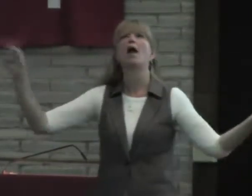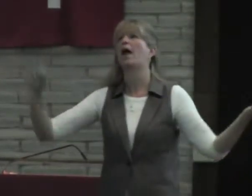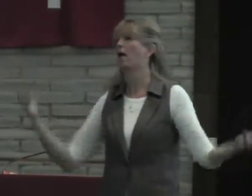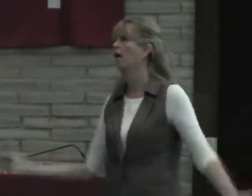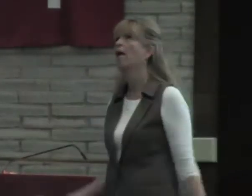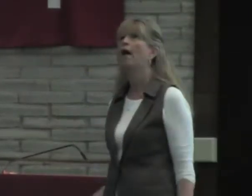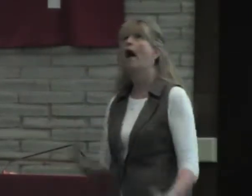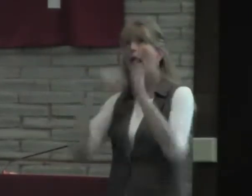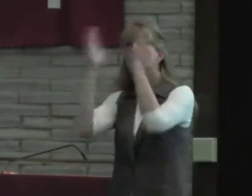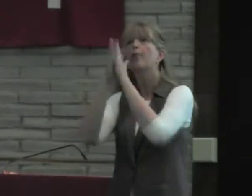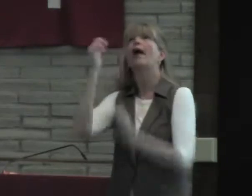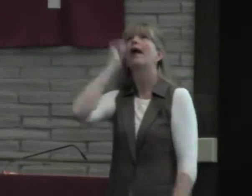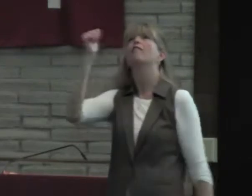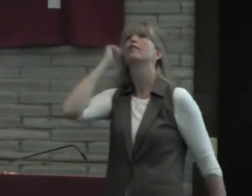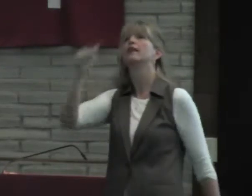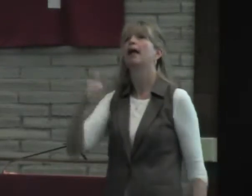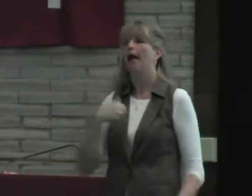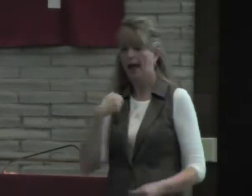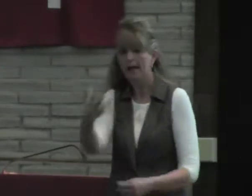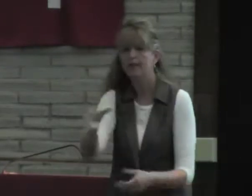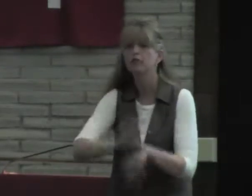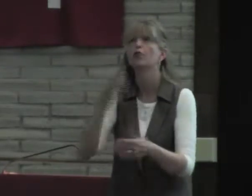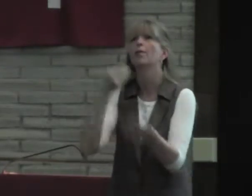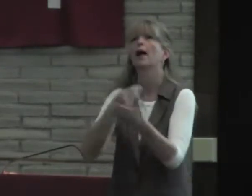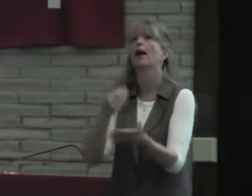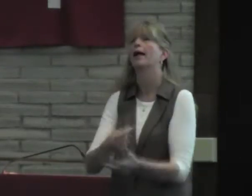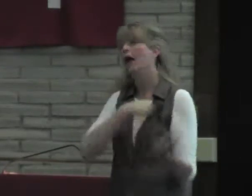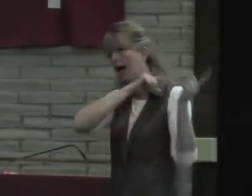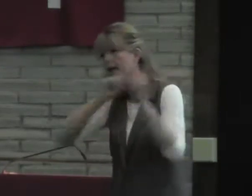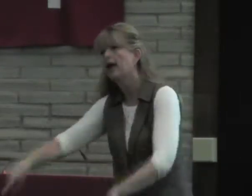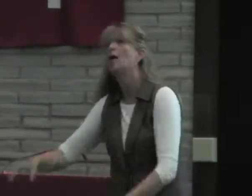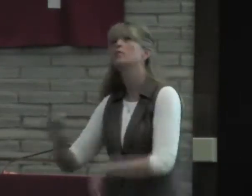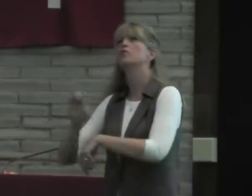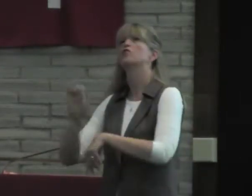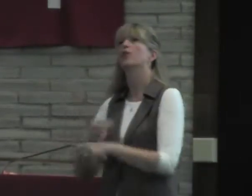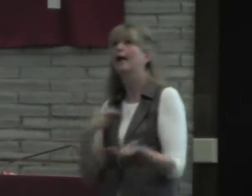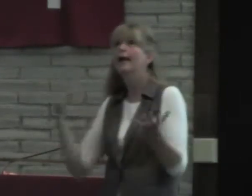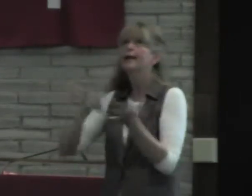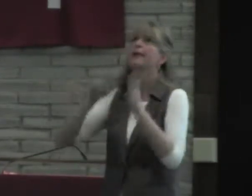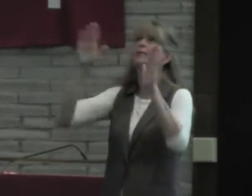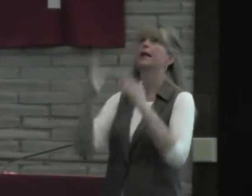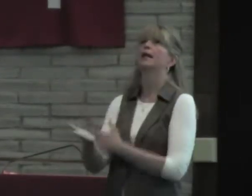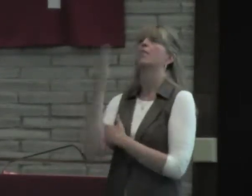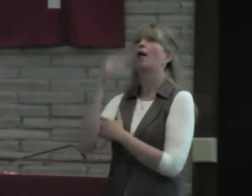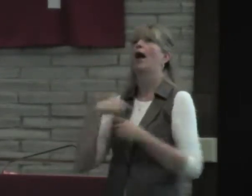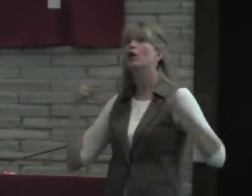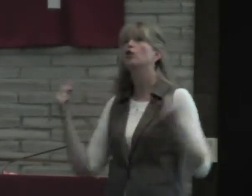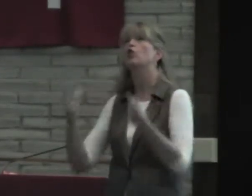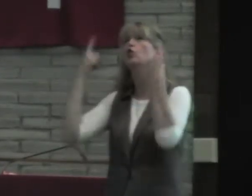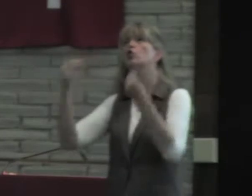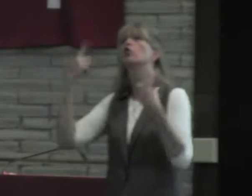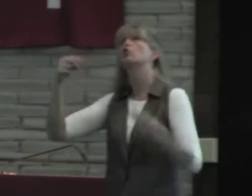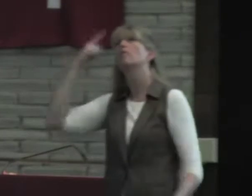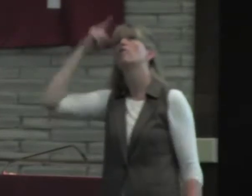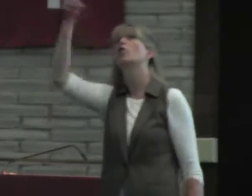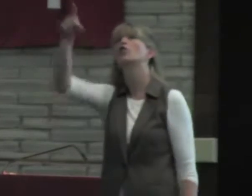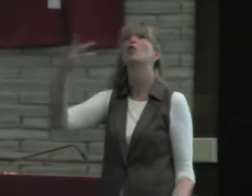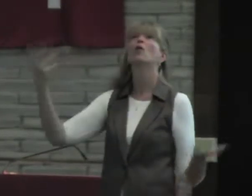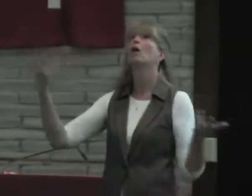And what has the church done for me? And I pray every single day, and I give my money to the church, and I come to church, and I stand in the morning, and I praise you, and